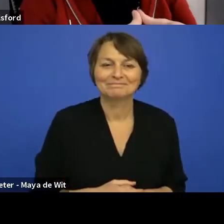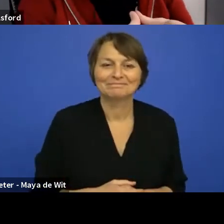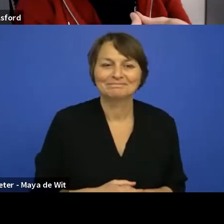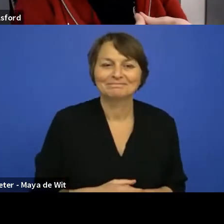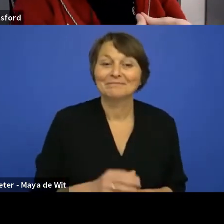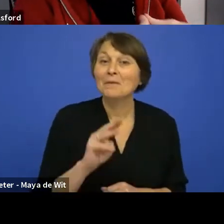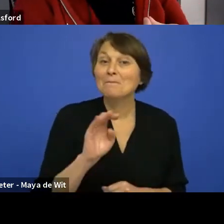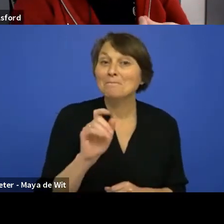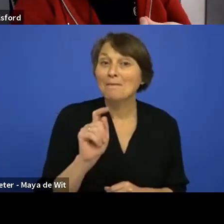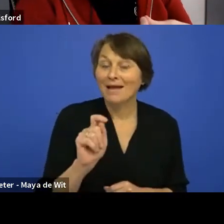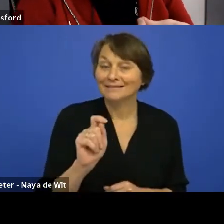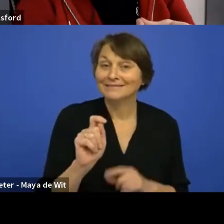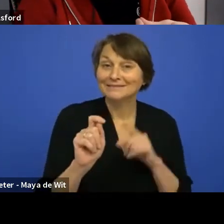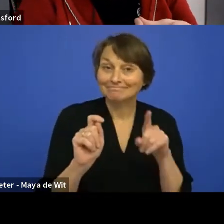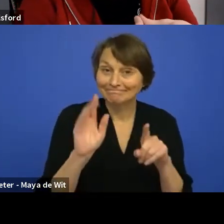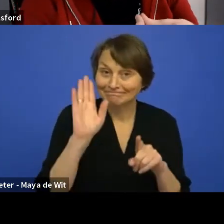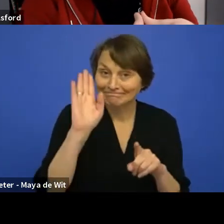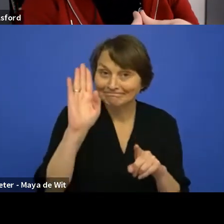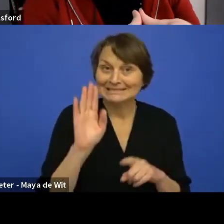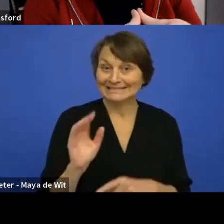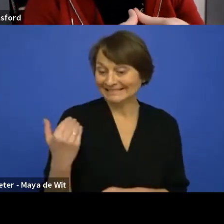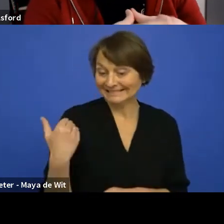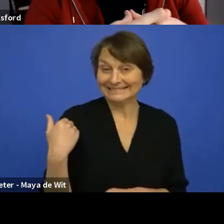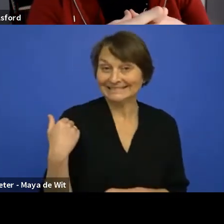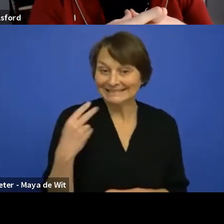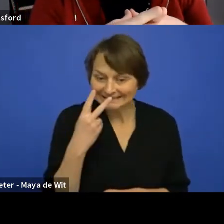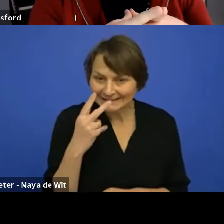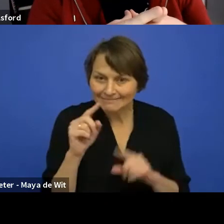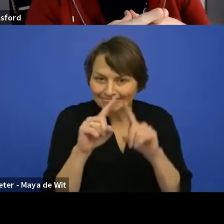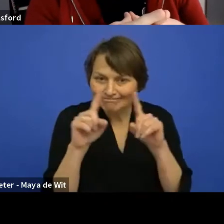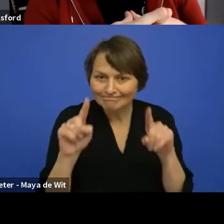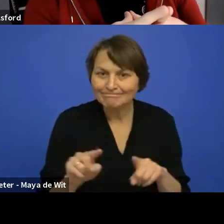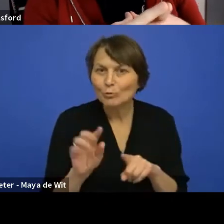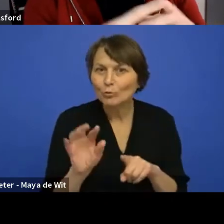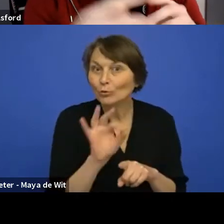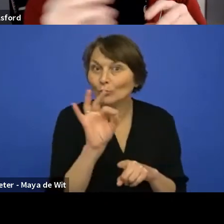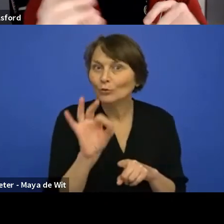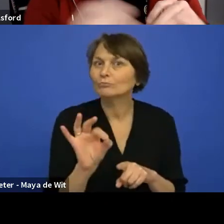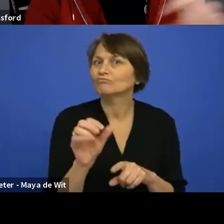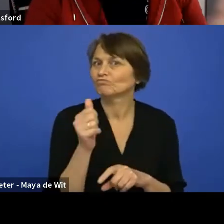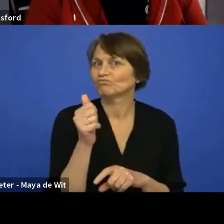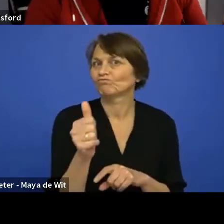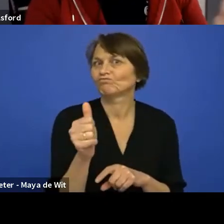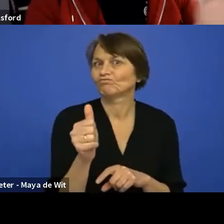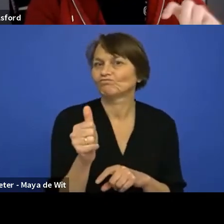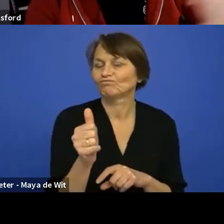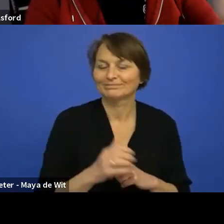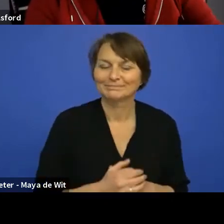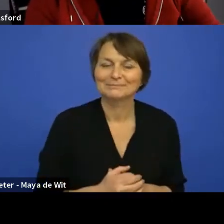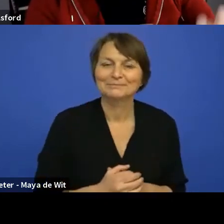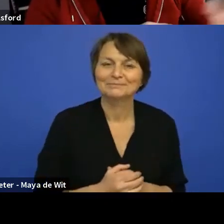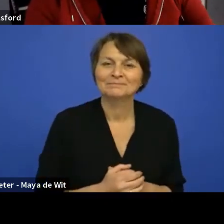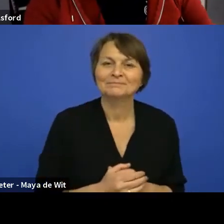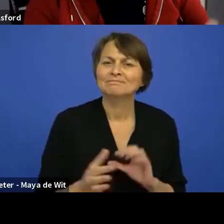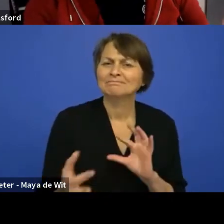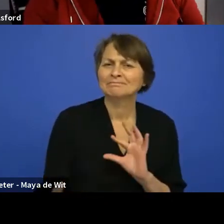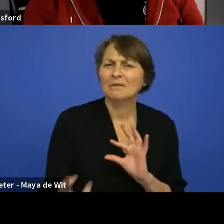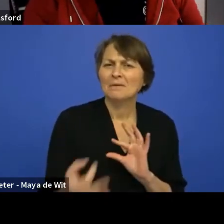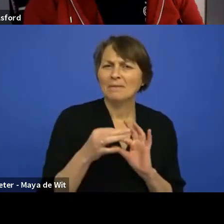question has just been asked in the QA as well, which stems back to how the UI might have been overly